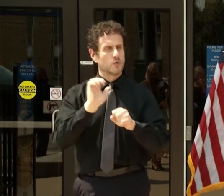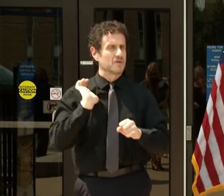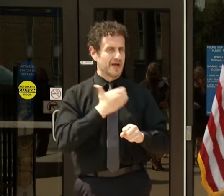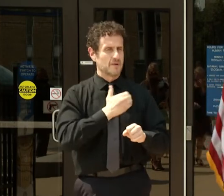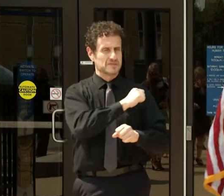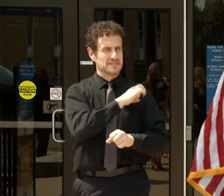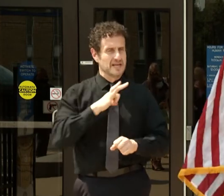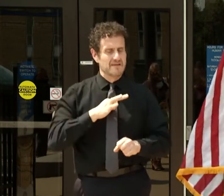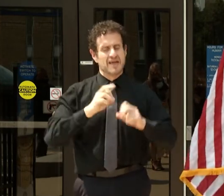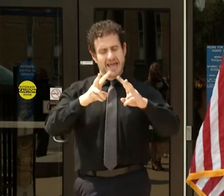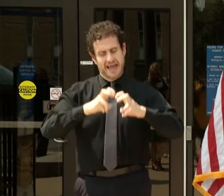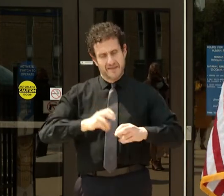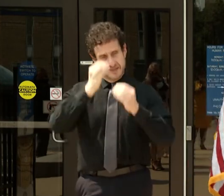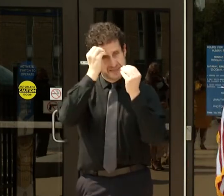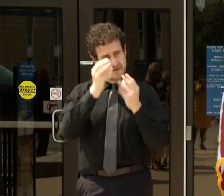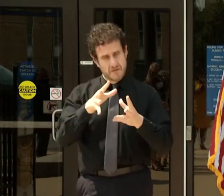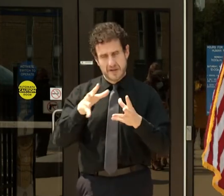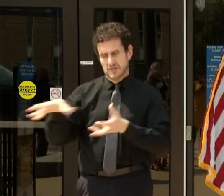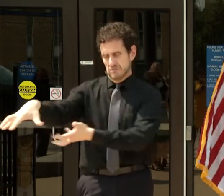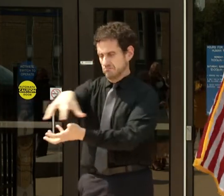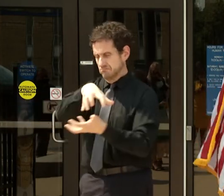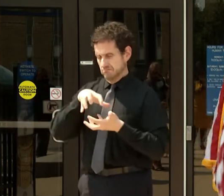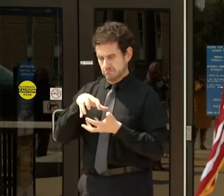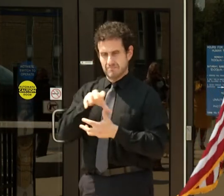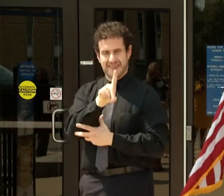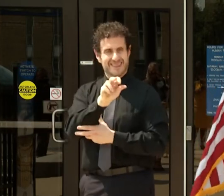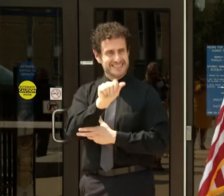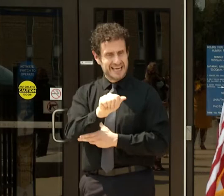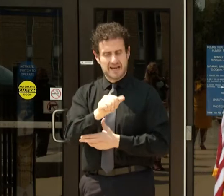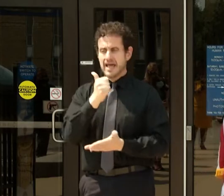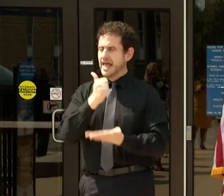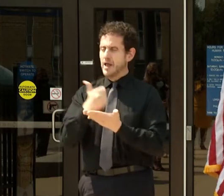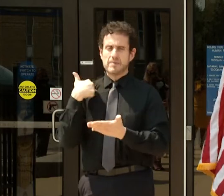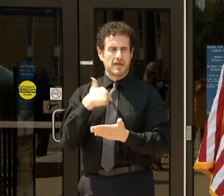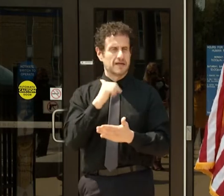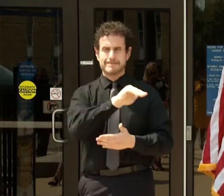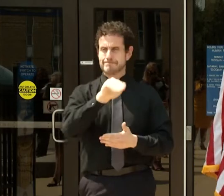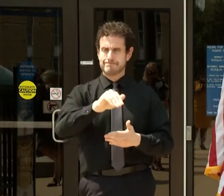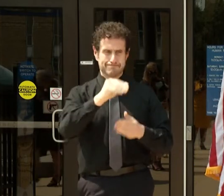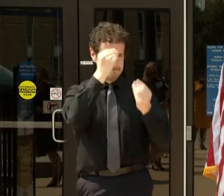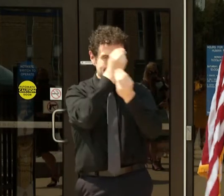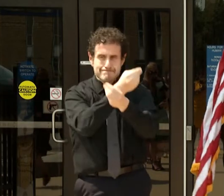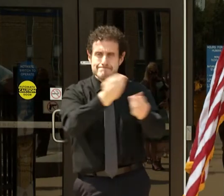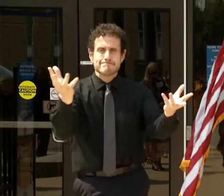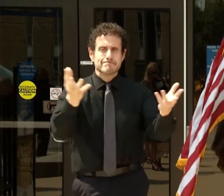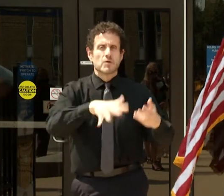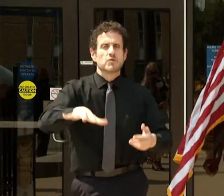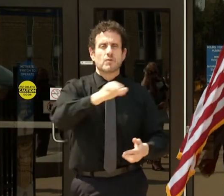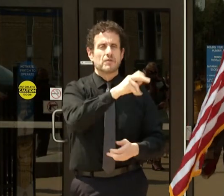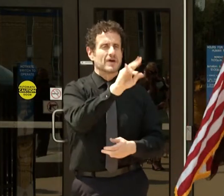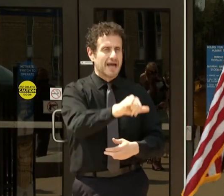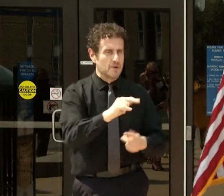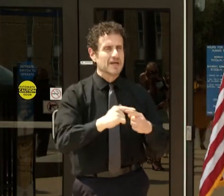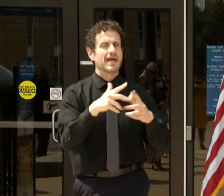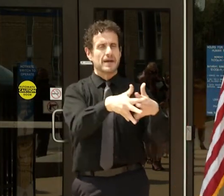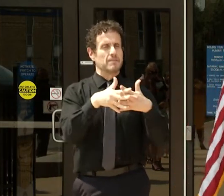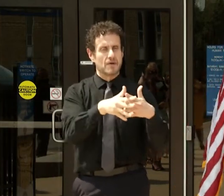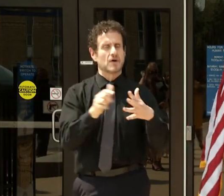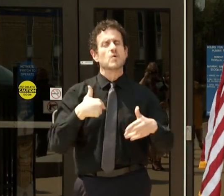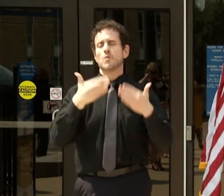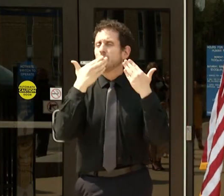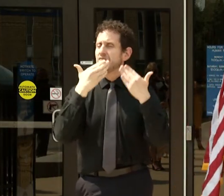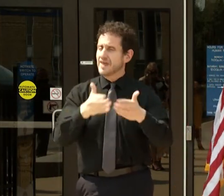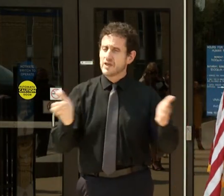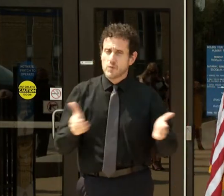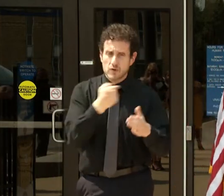information and bringing greater awareness awareness throughout our county and the country. We thank you and we encourage